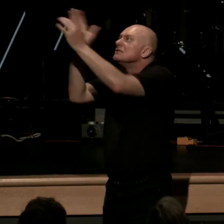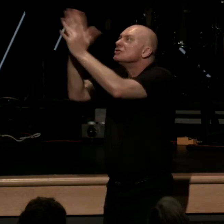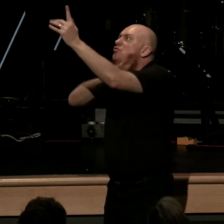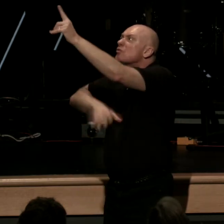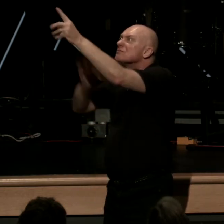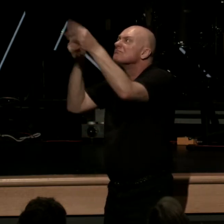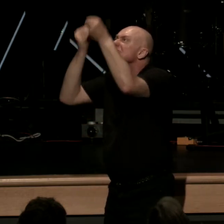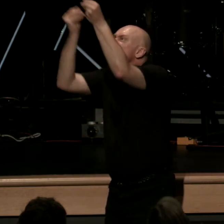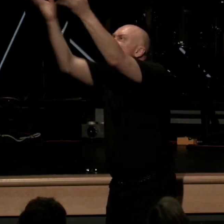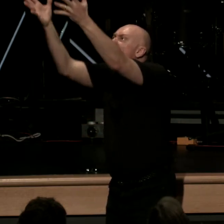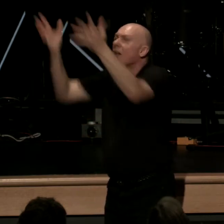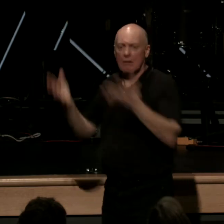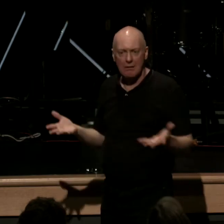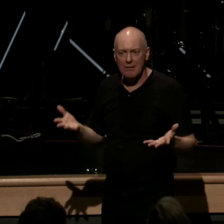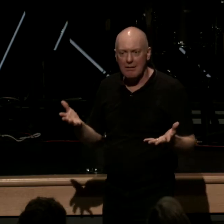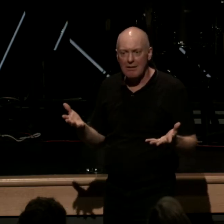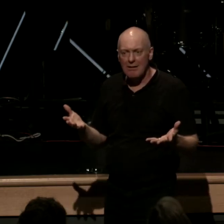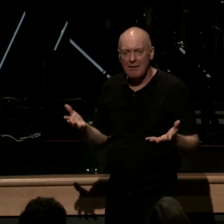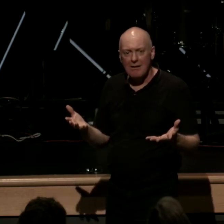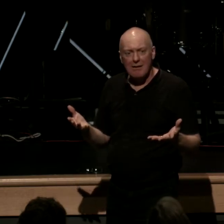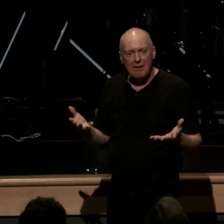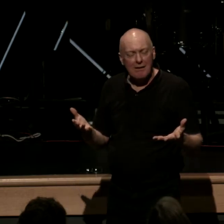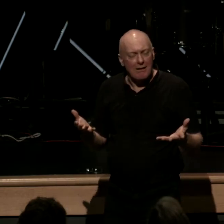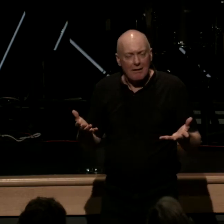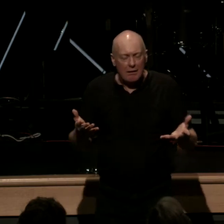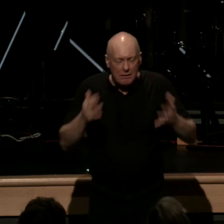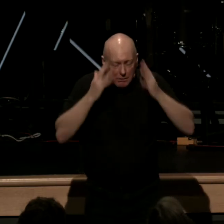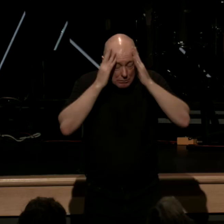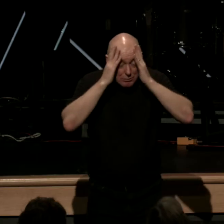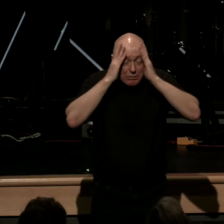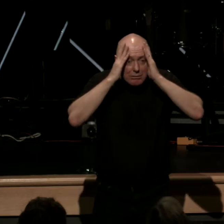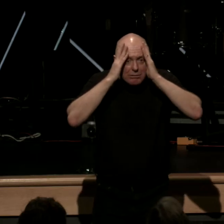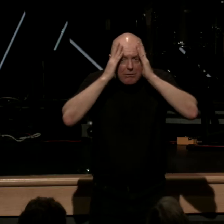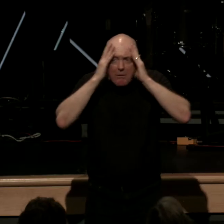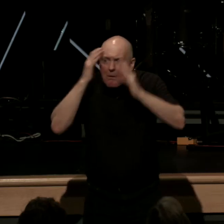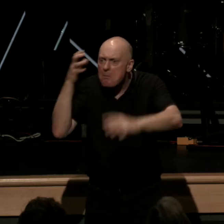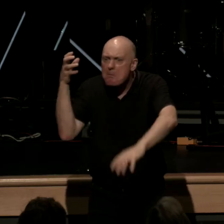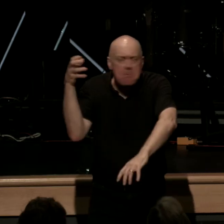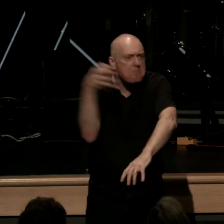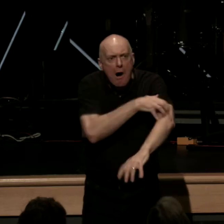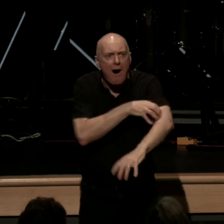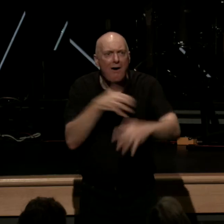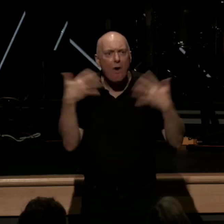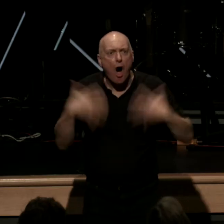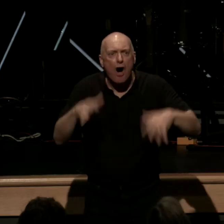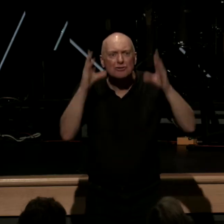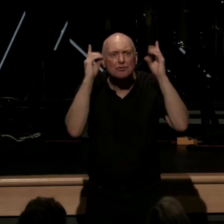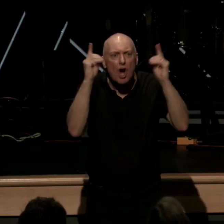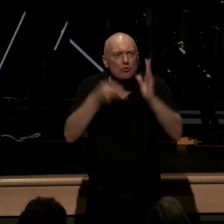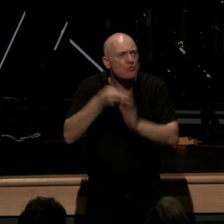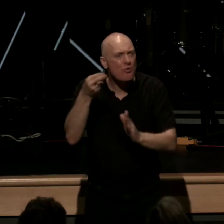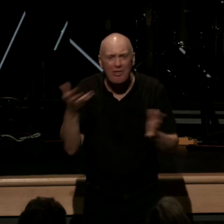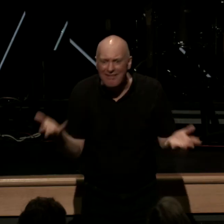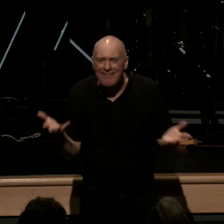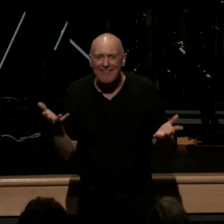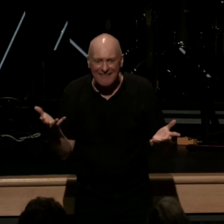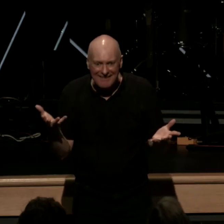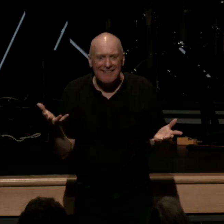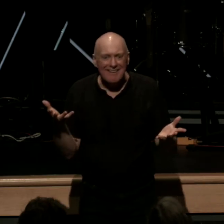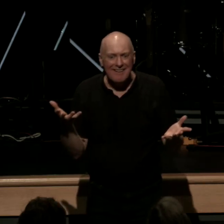see justification by faith becomes an astoundingly powerful and awesome doctrinal truth see but now we